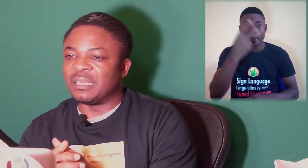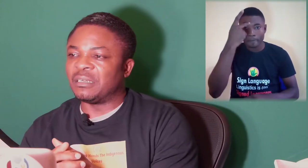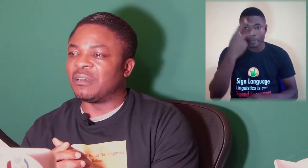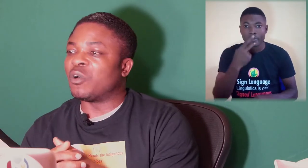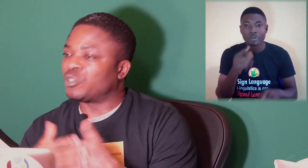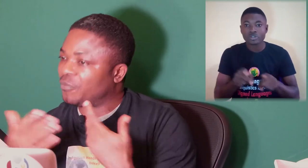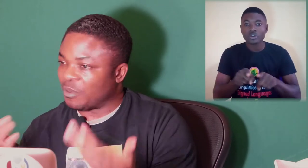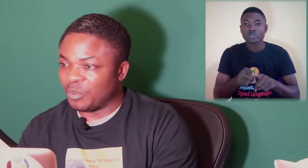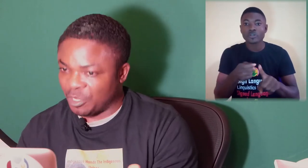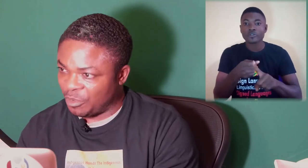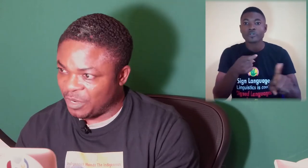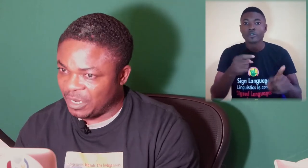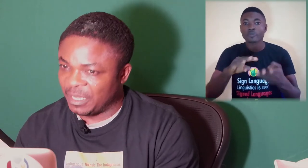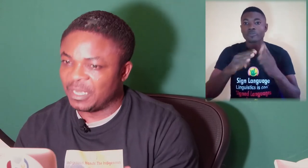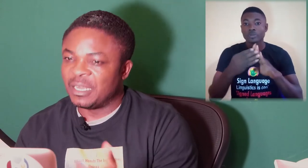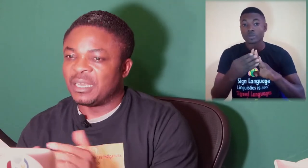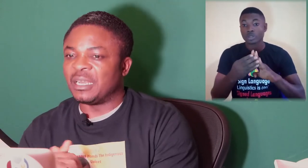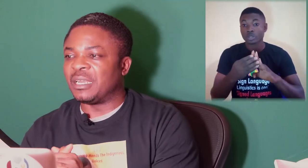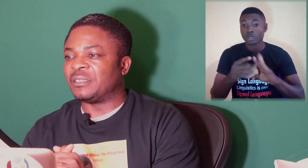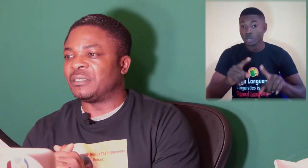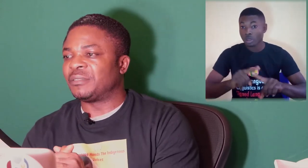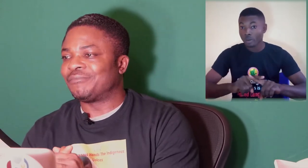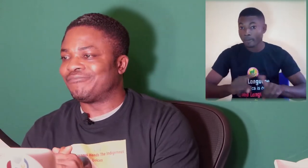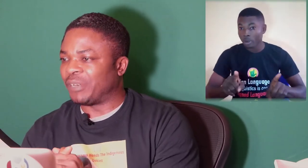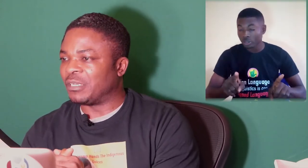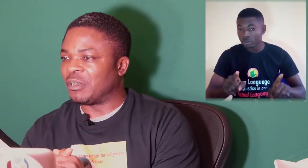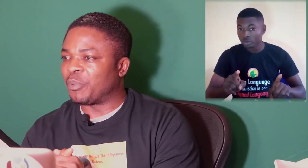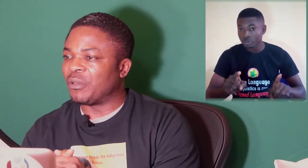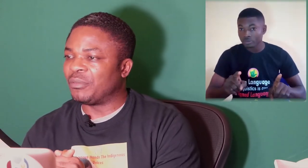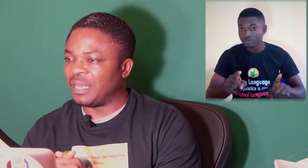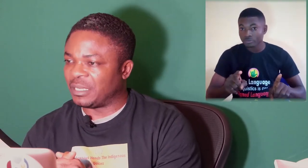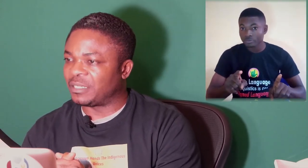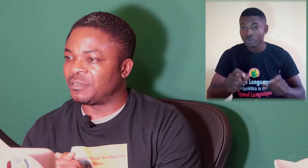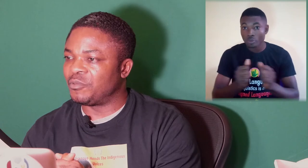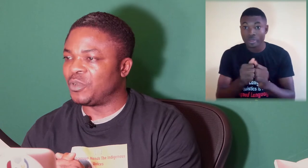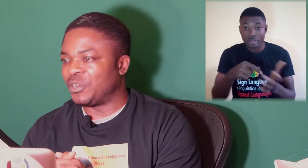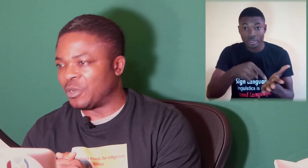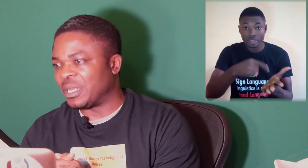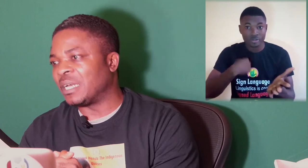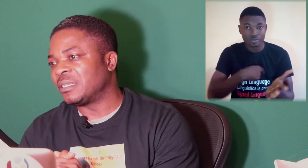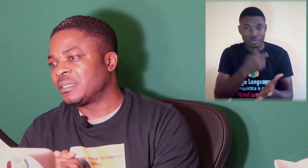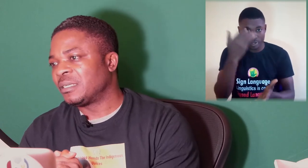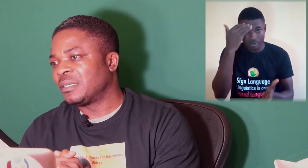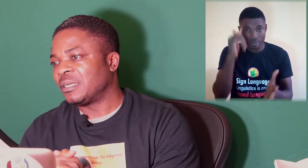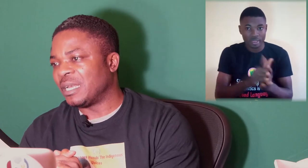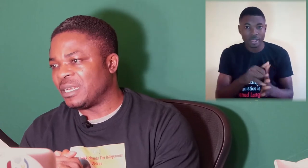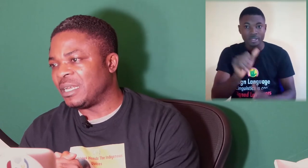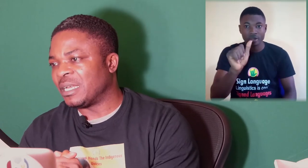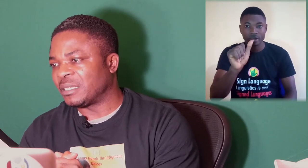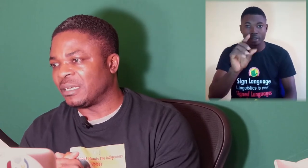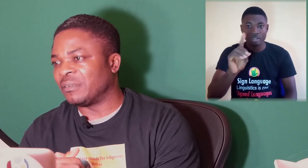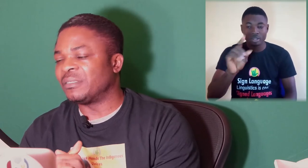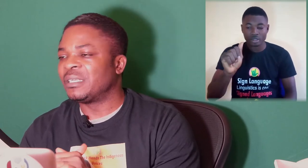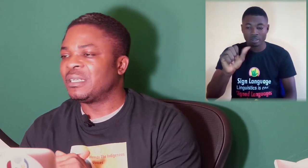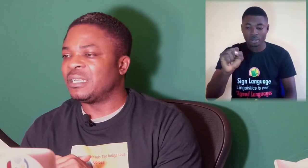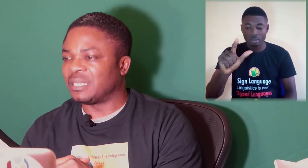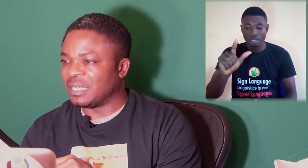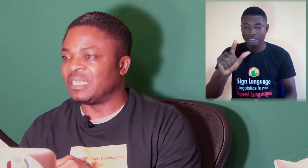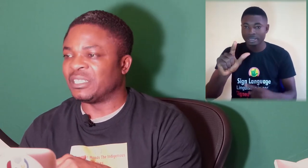also from the community. But upon this, we know that ADASL is an endangered